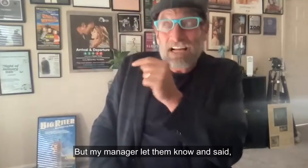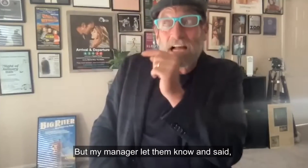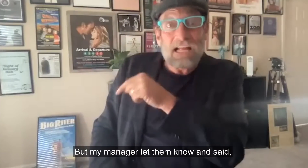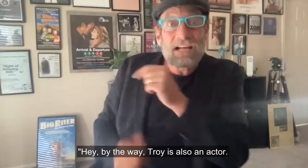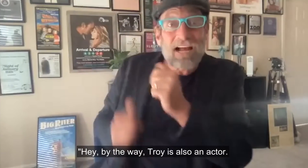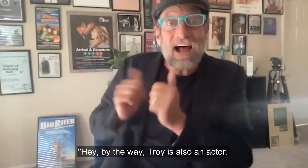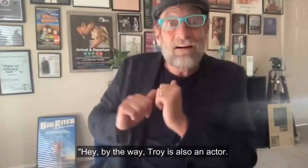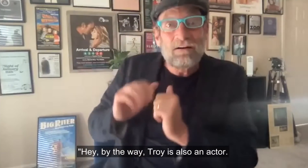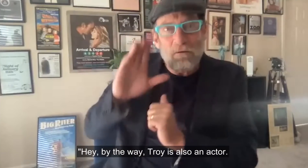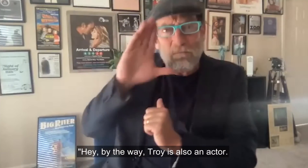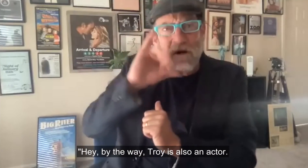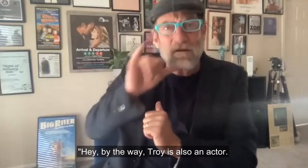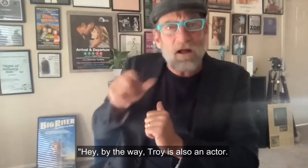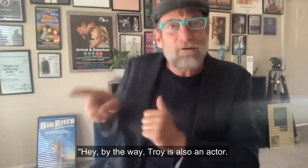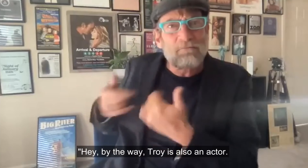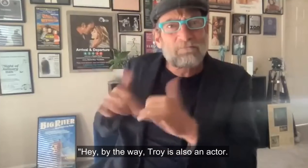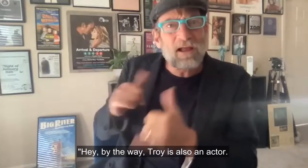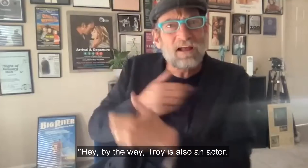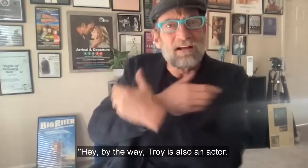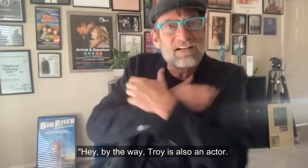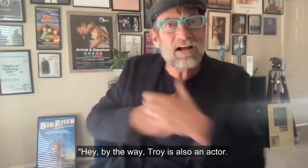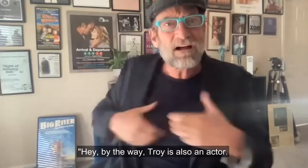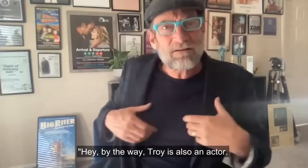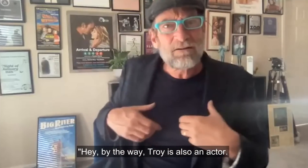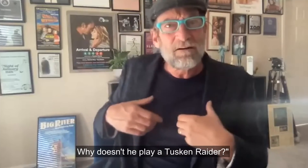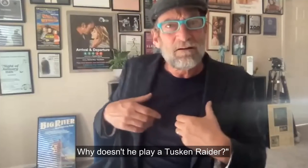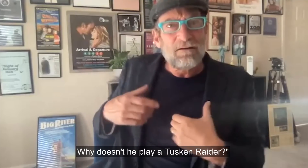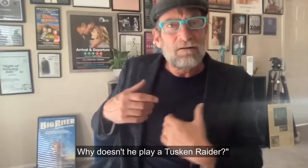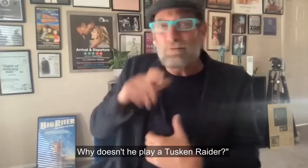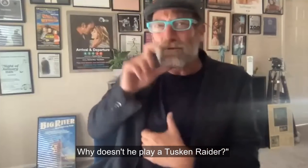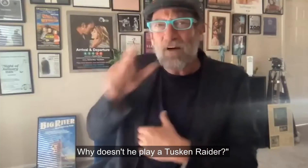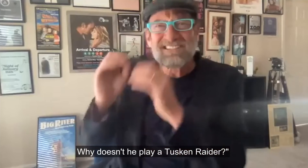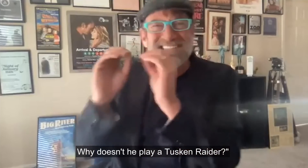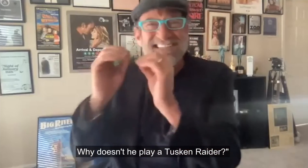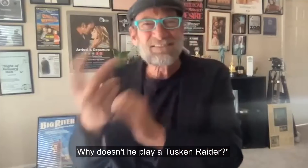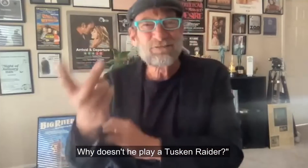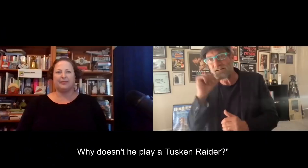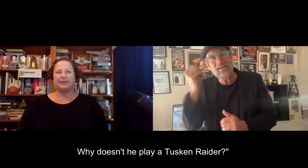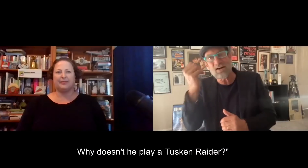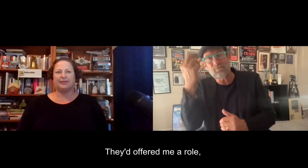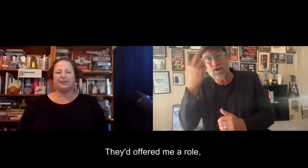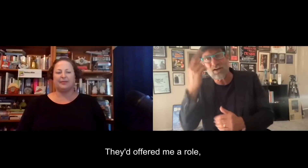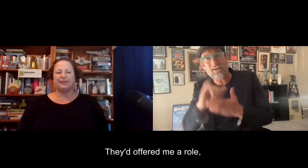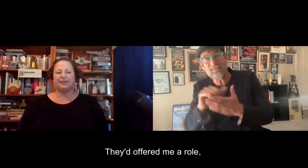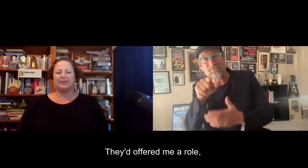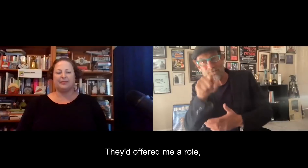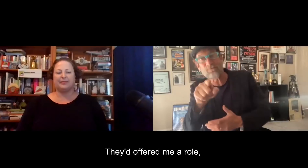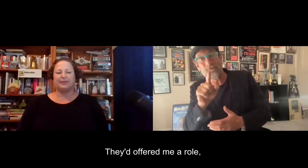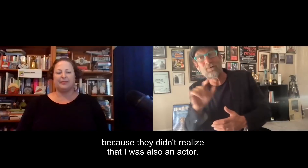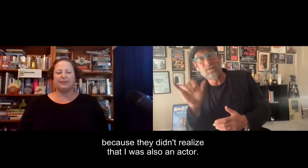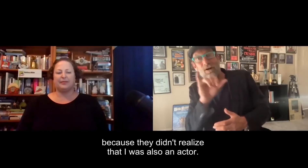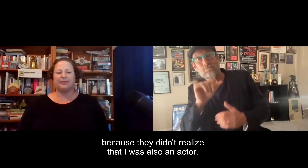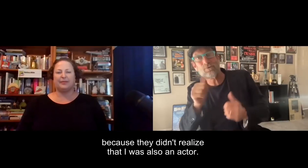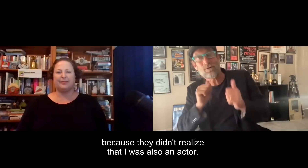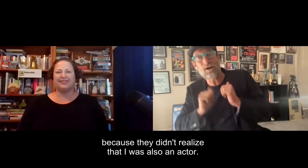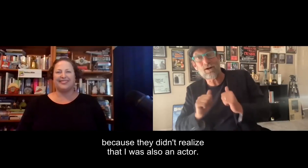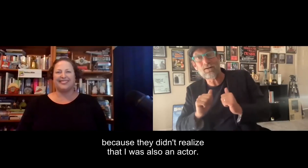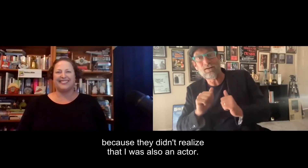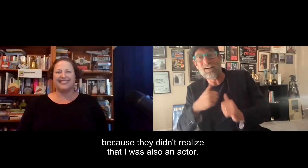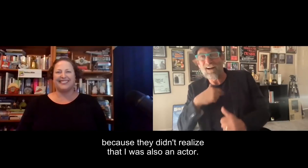and said, hey, by the way, Troy is also an actor. Why doesn't he play a Tuscan Raider? They had offered me a role because they didn't realize that I